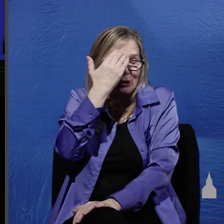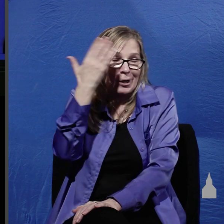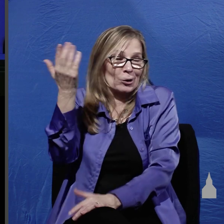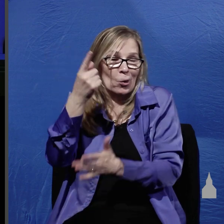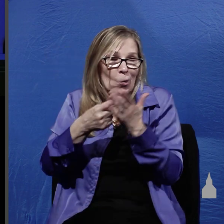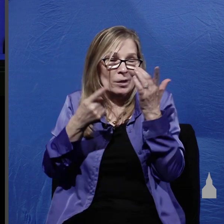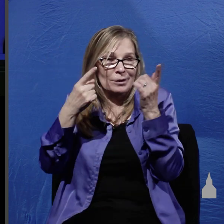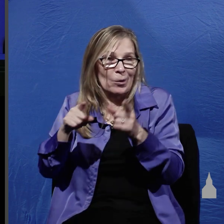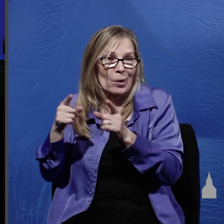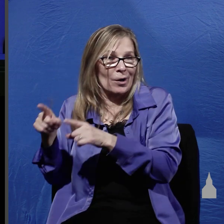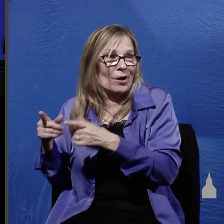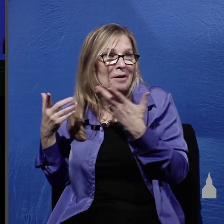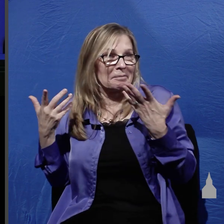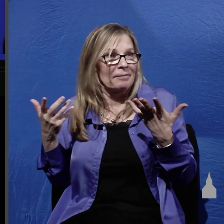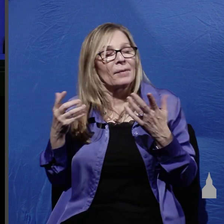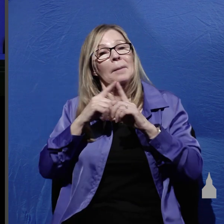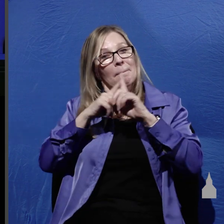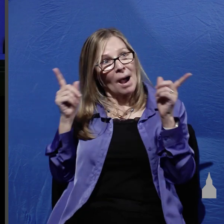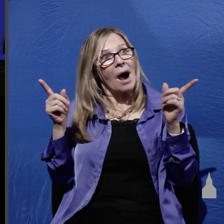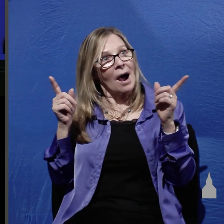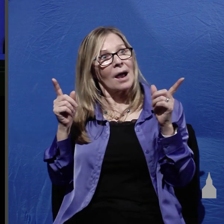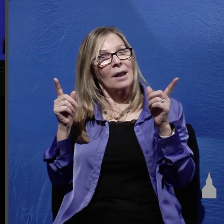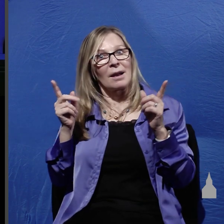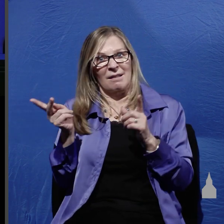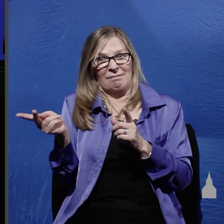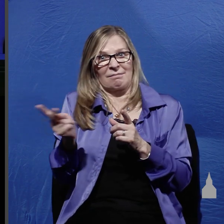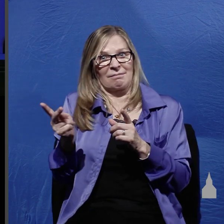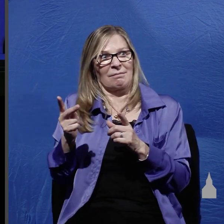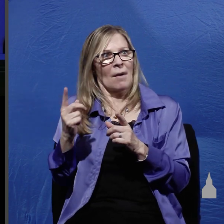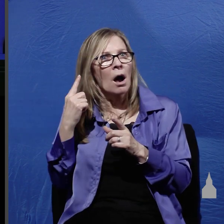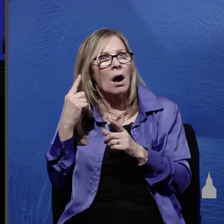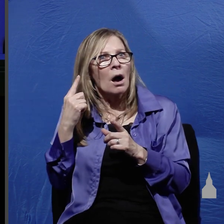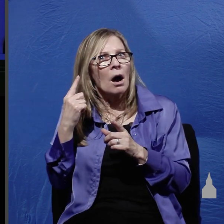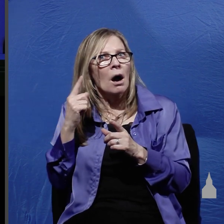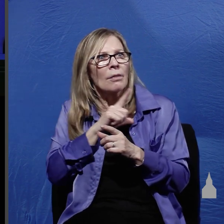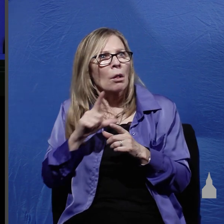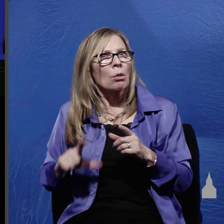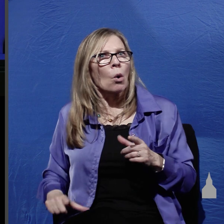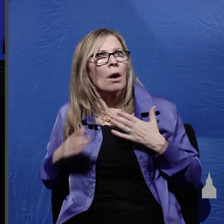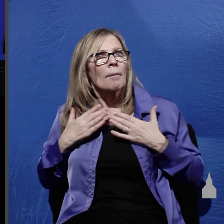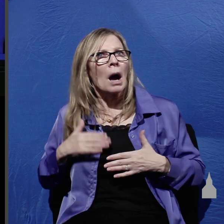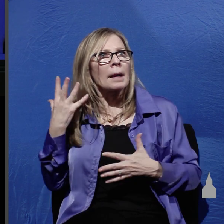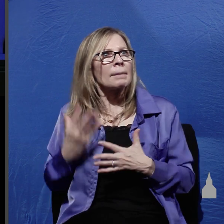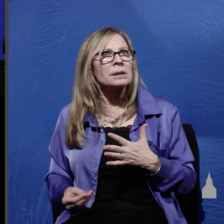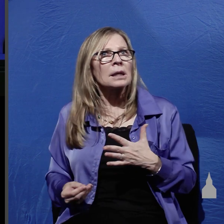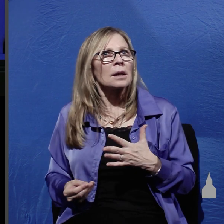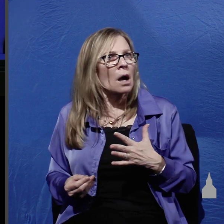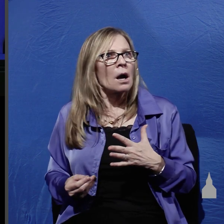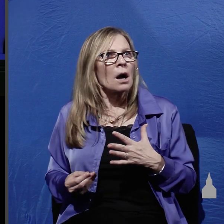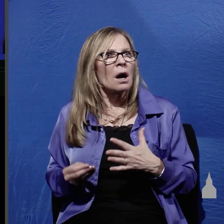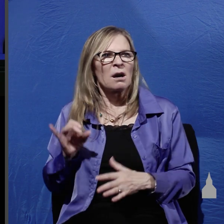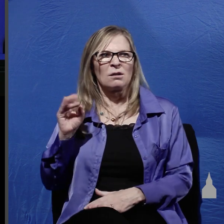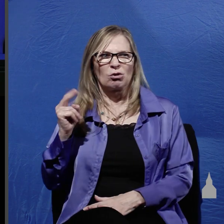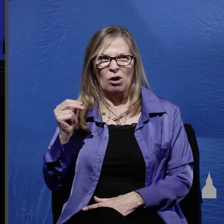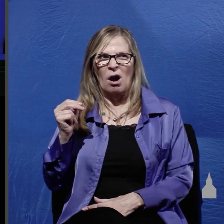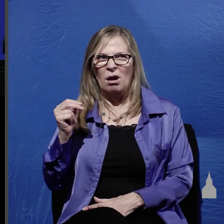what's going on but upon hearing that the Lord's body is missing John tells us that he and Peter immediately